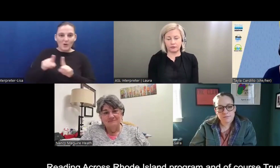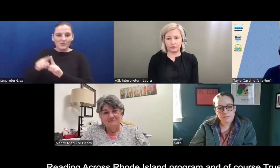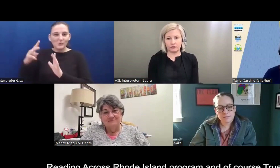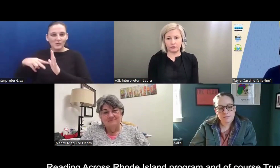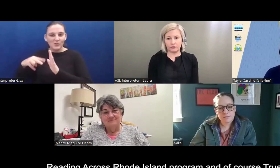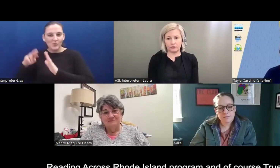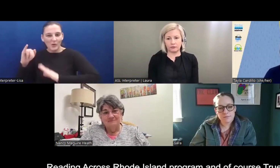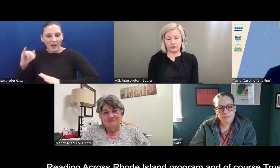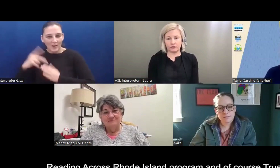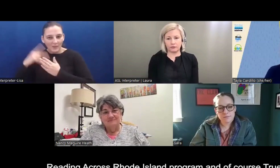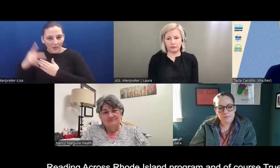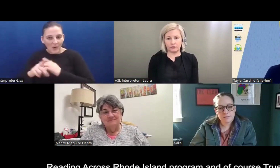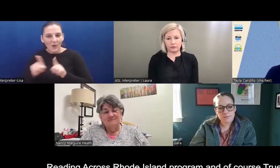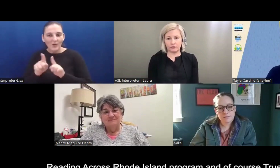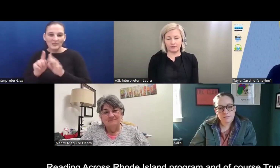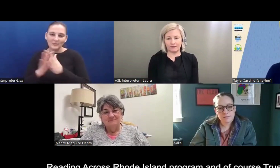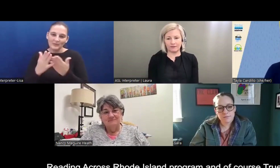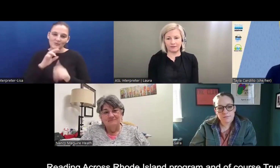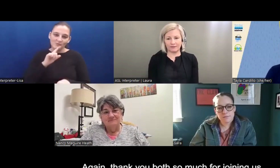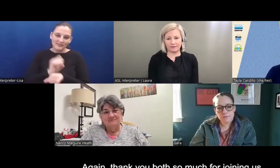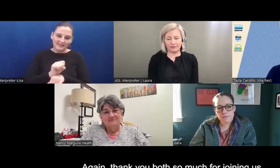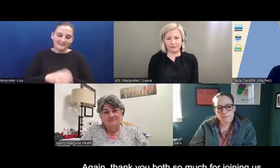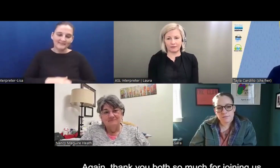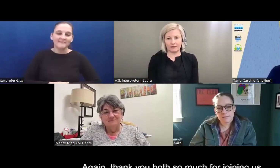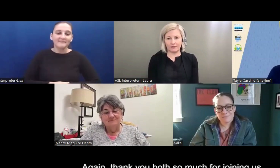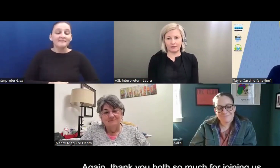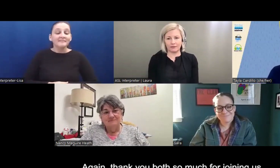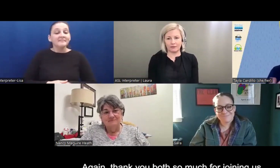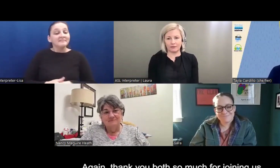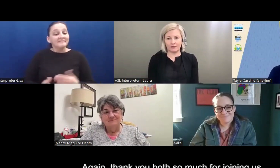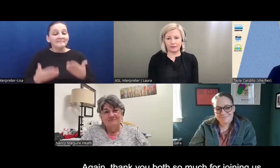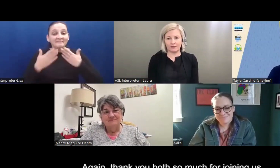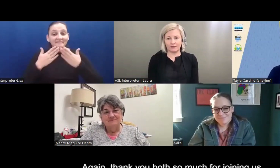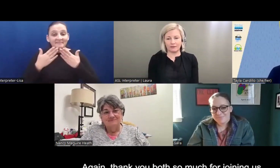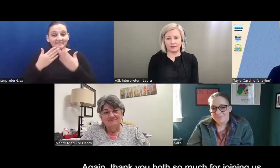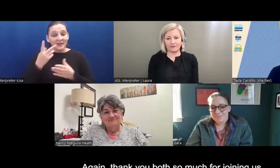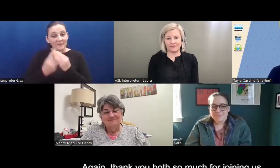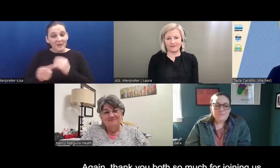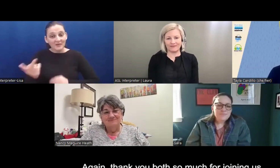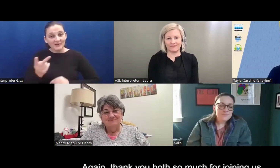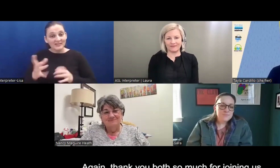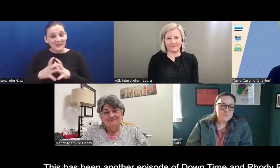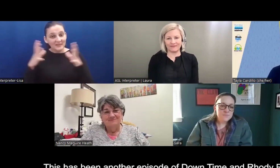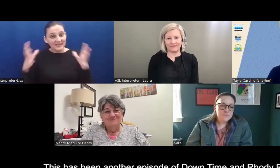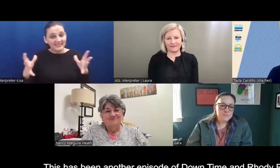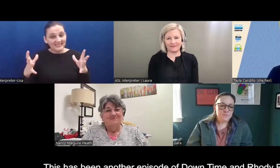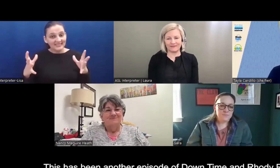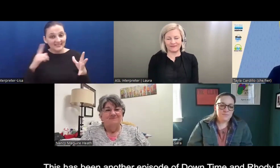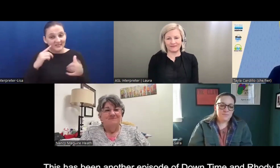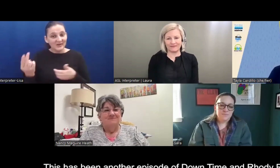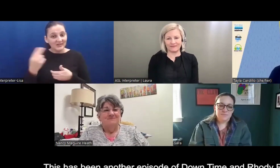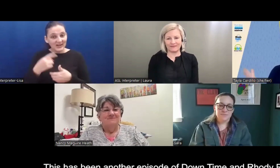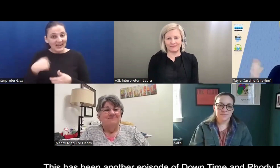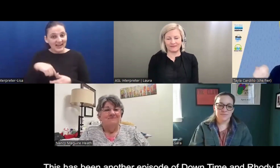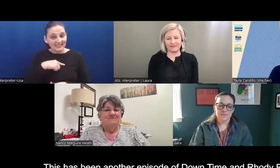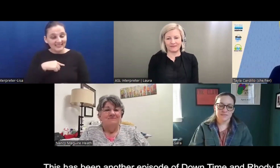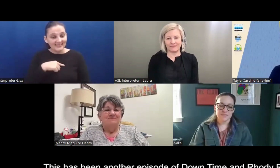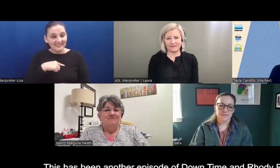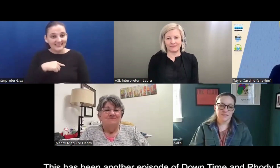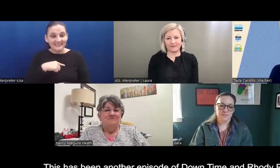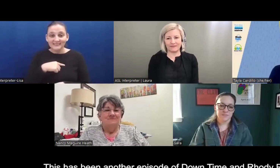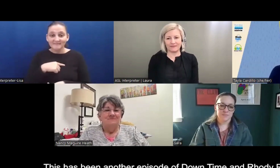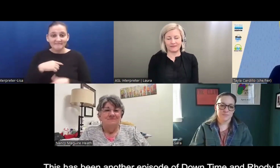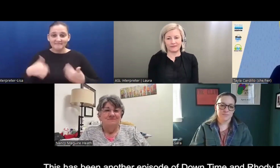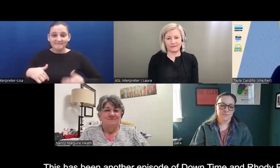and, of course, True Biz. Um, so again, thank you both so much for joining us. And this has been